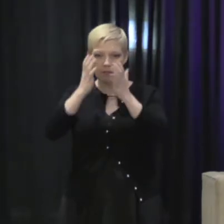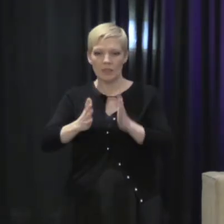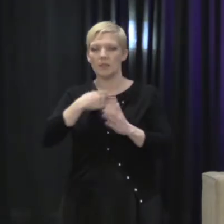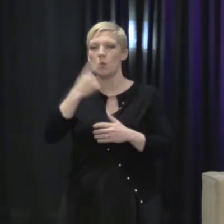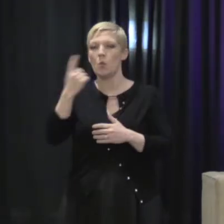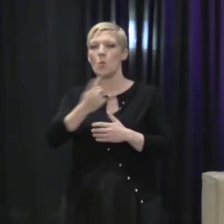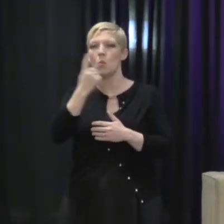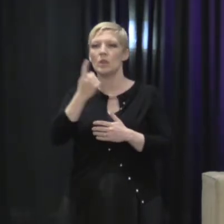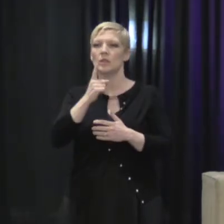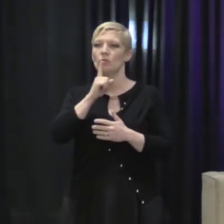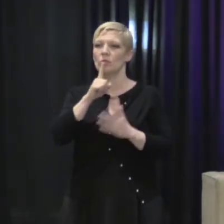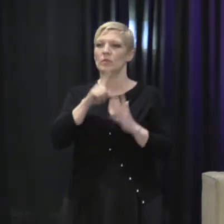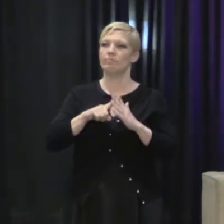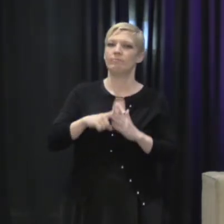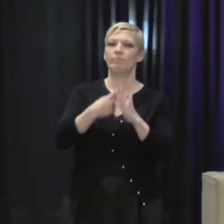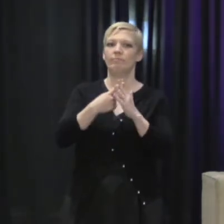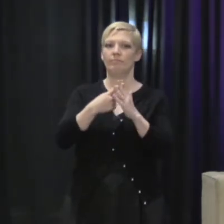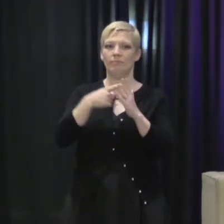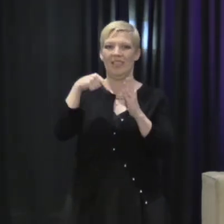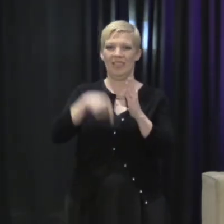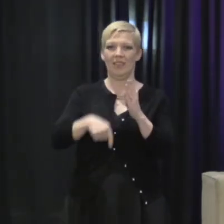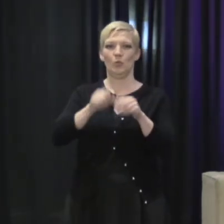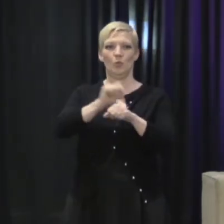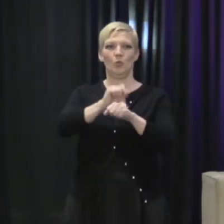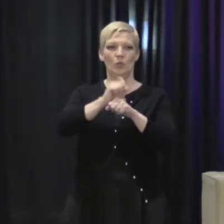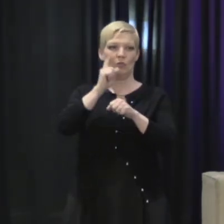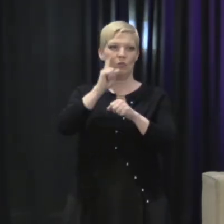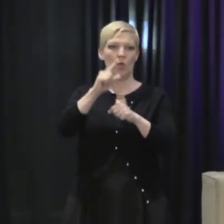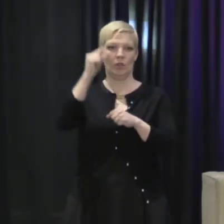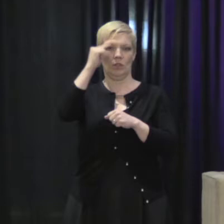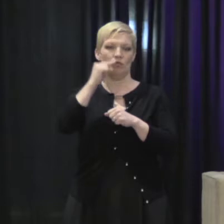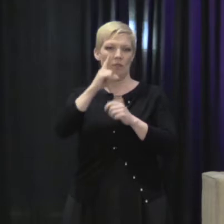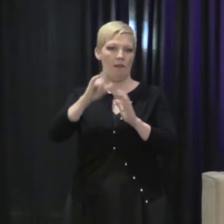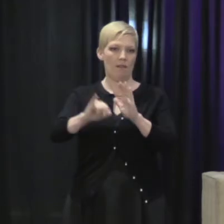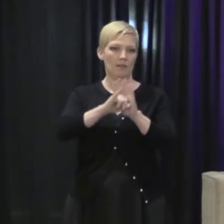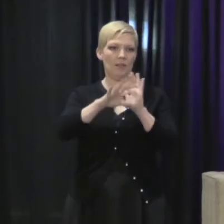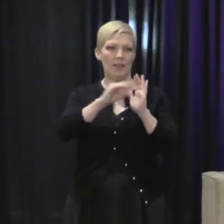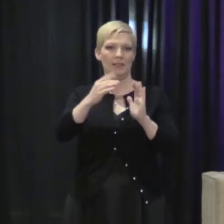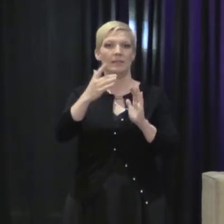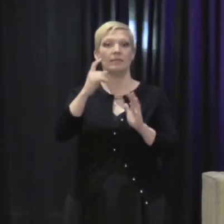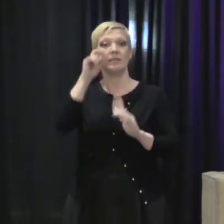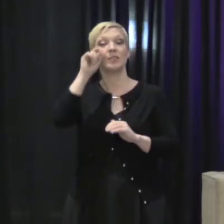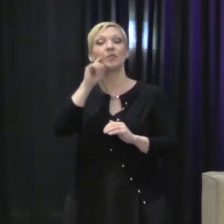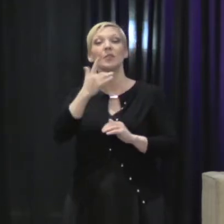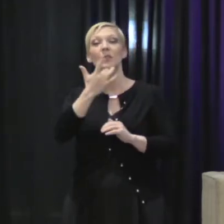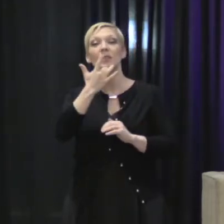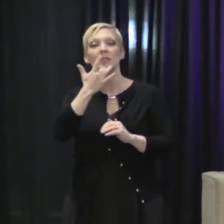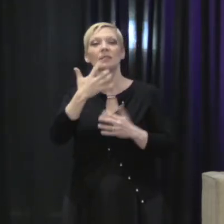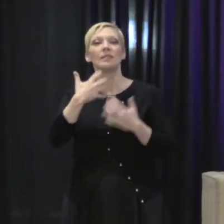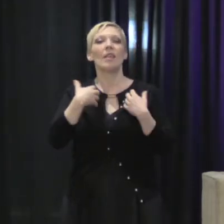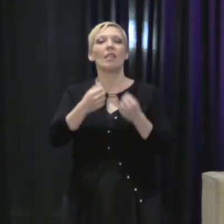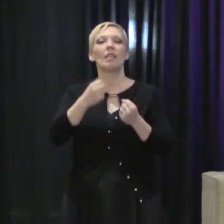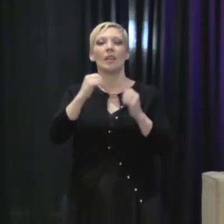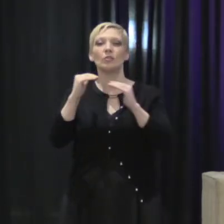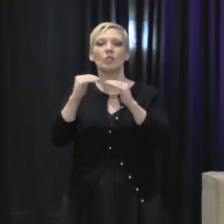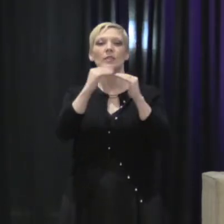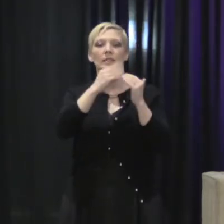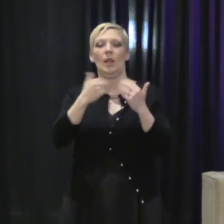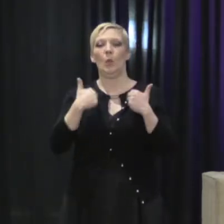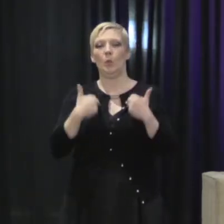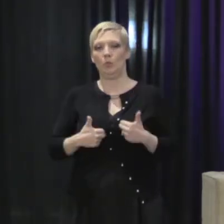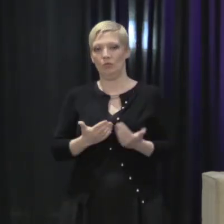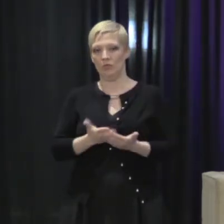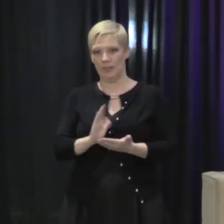edge of this intersectional work on gender identity and sexual orientation, health justice, and human rights.